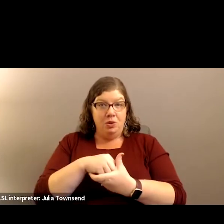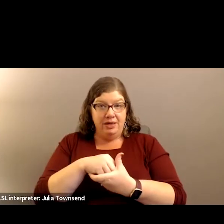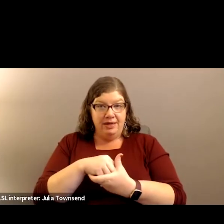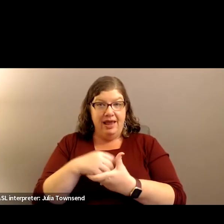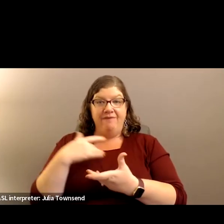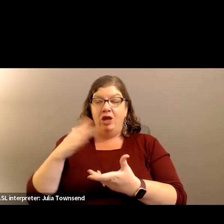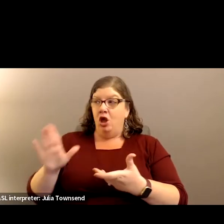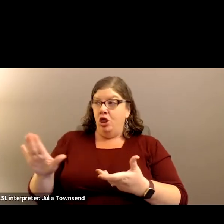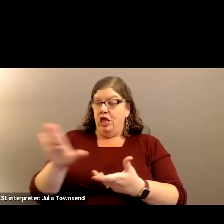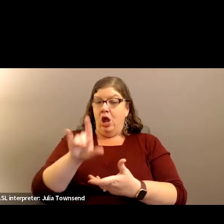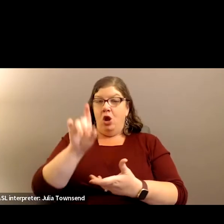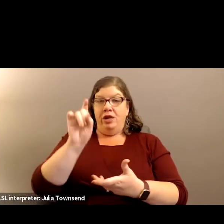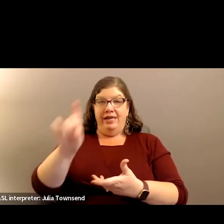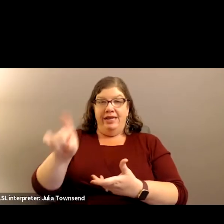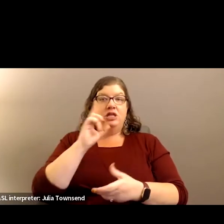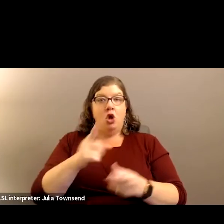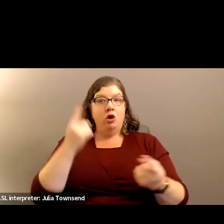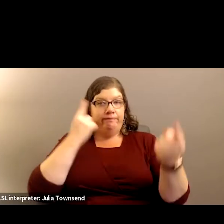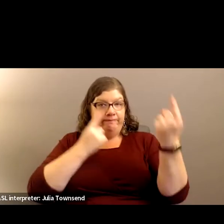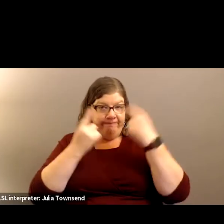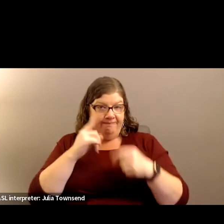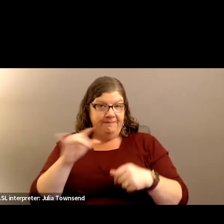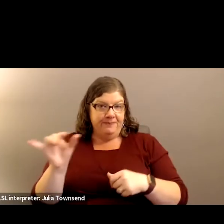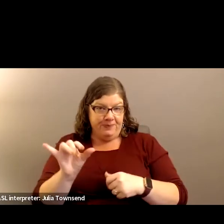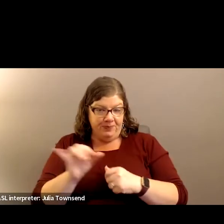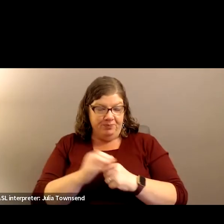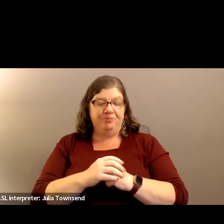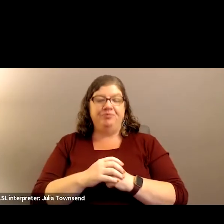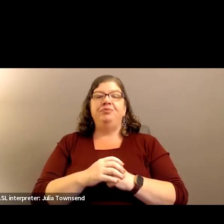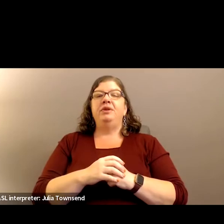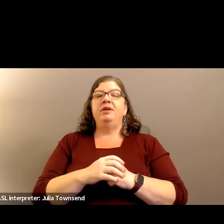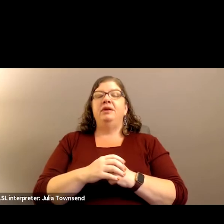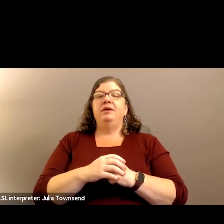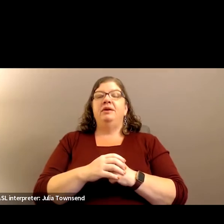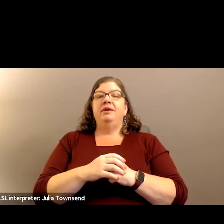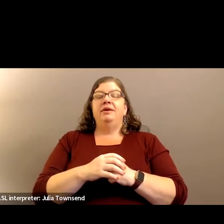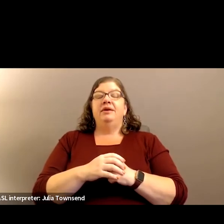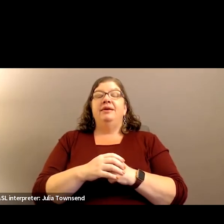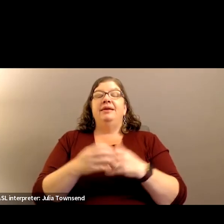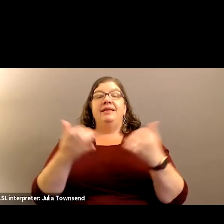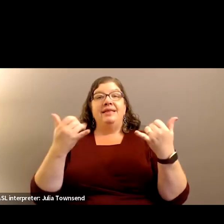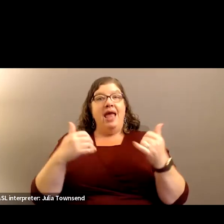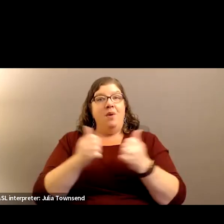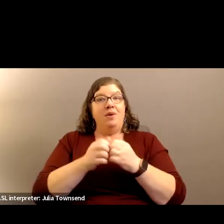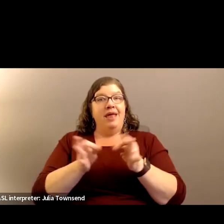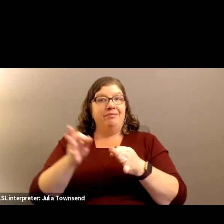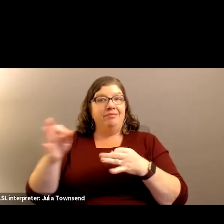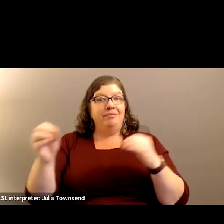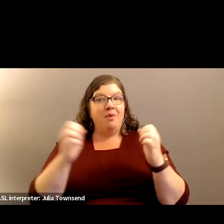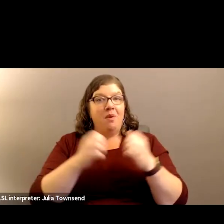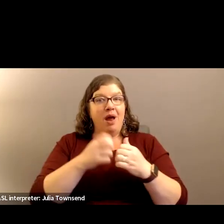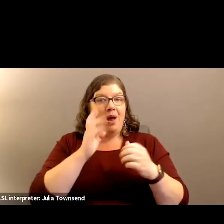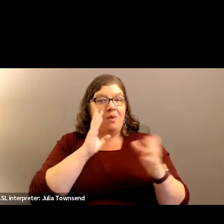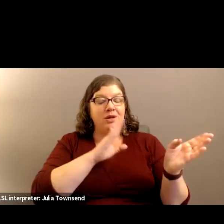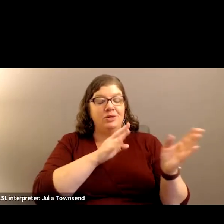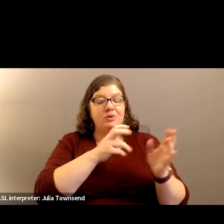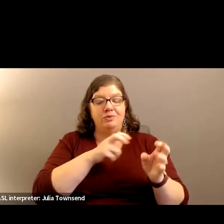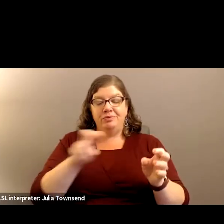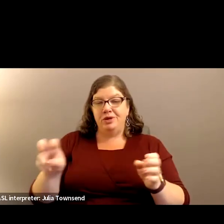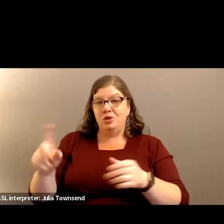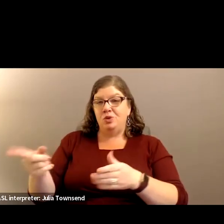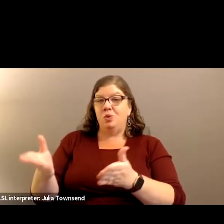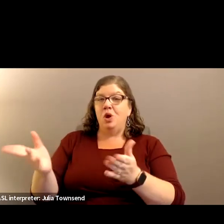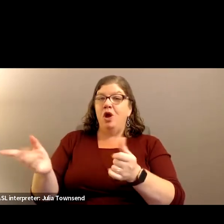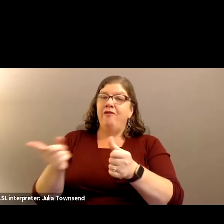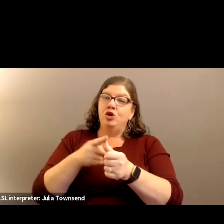feel like their needs are accounted for as well. And without further ado, I just want to transition into our